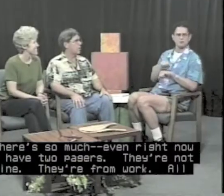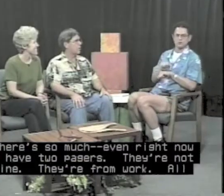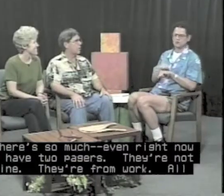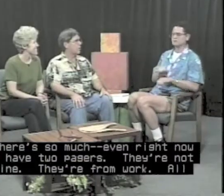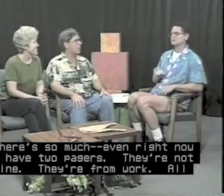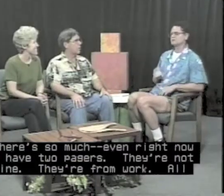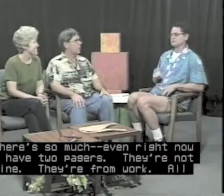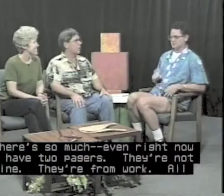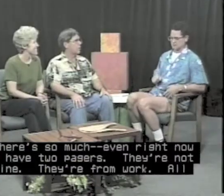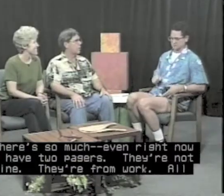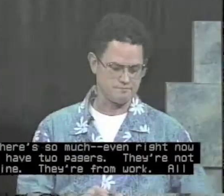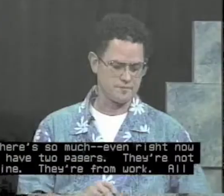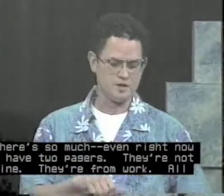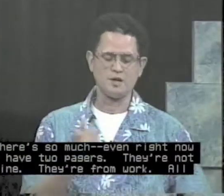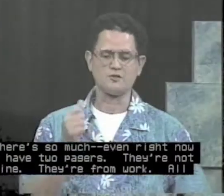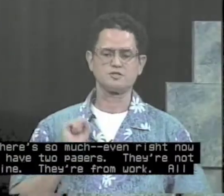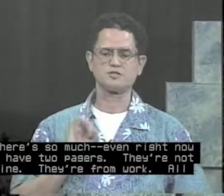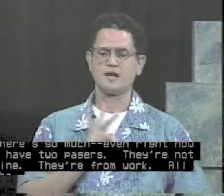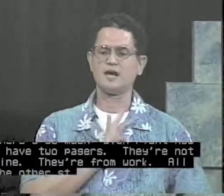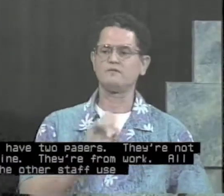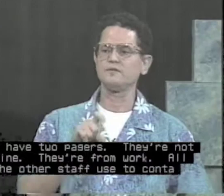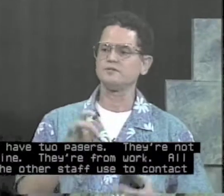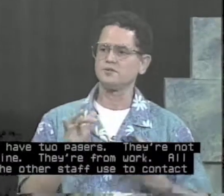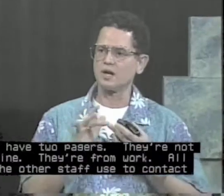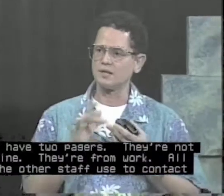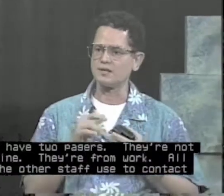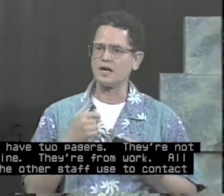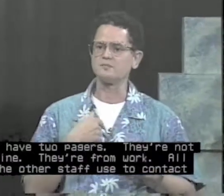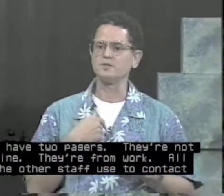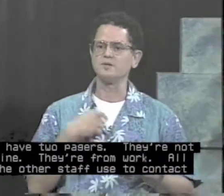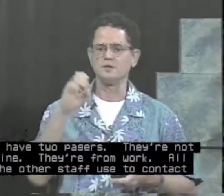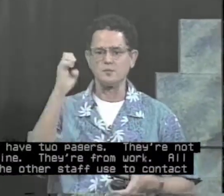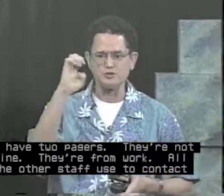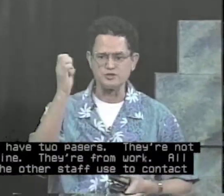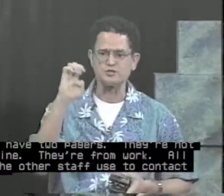work. Other staff needs to contact me, emergency,